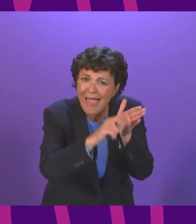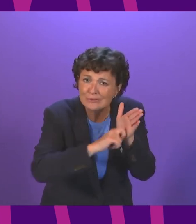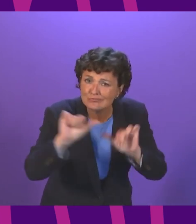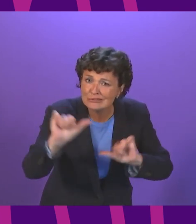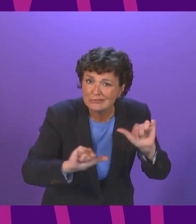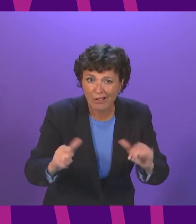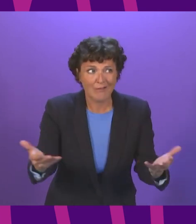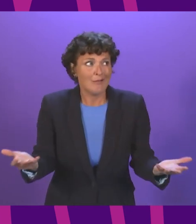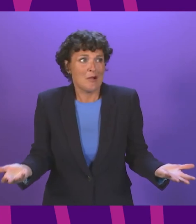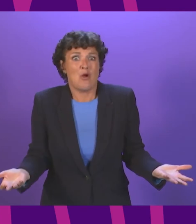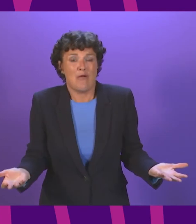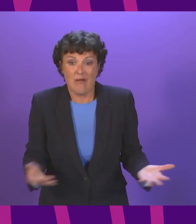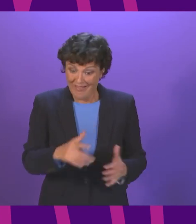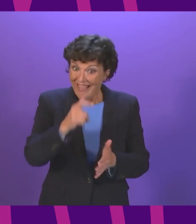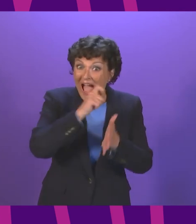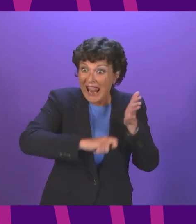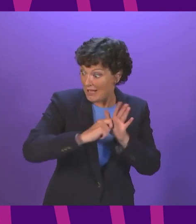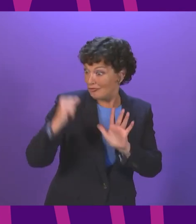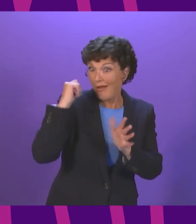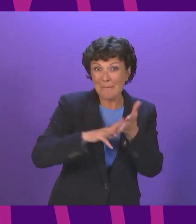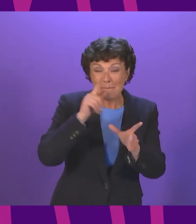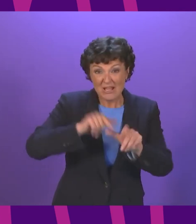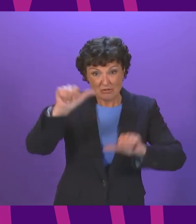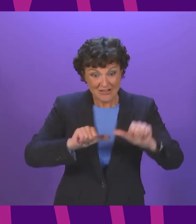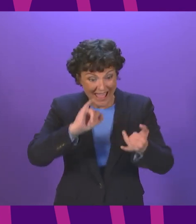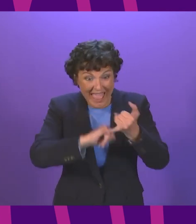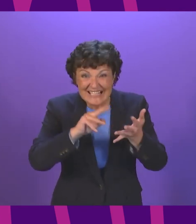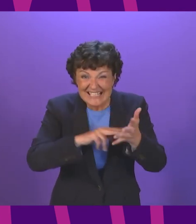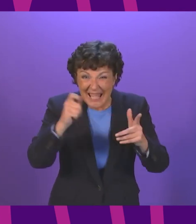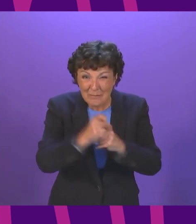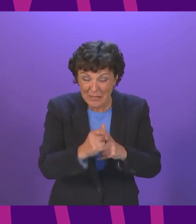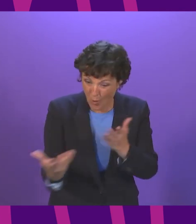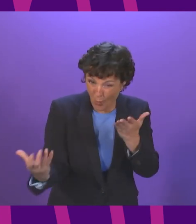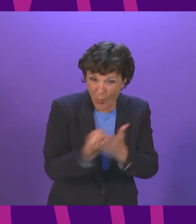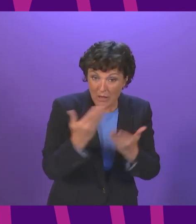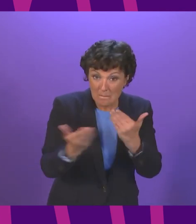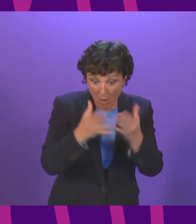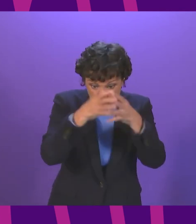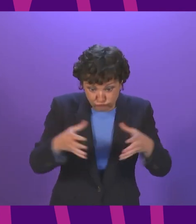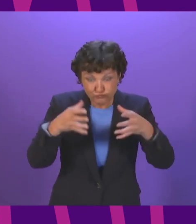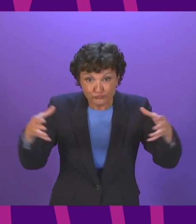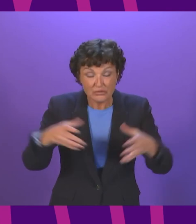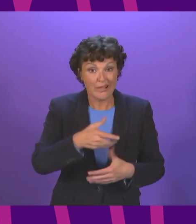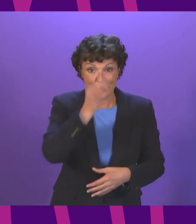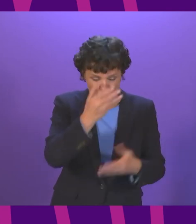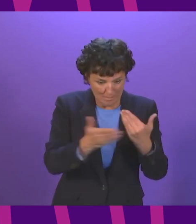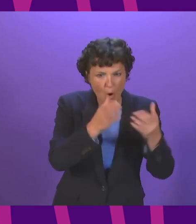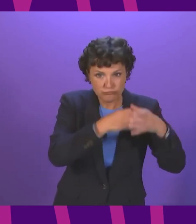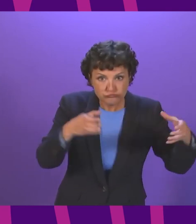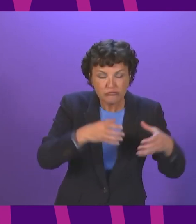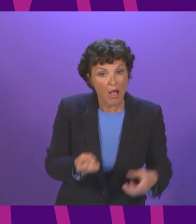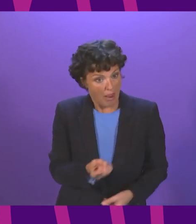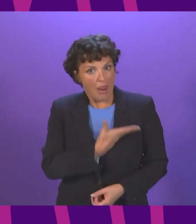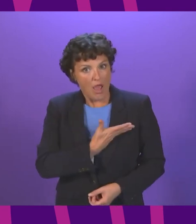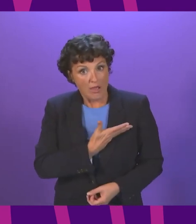election of course was that the SNP gained ground the Green Party gained ground the Labour